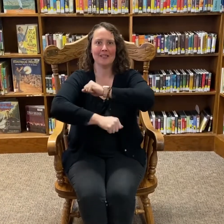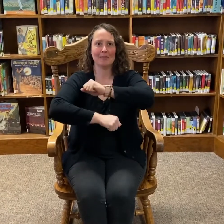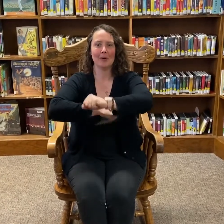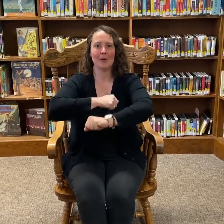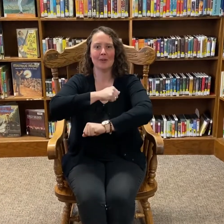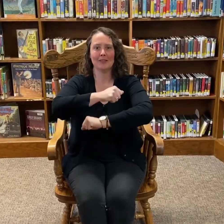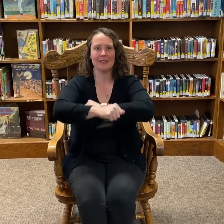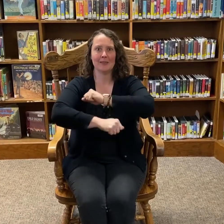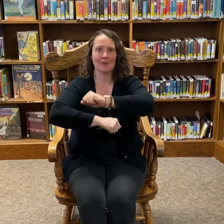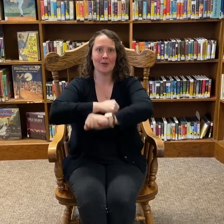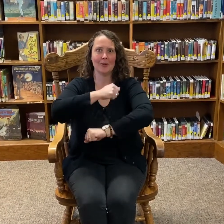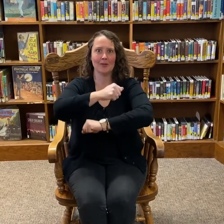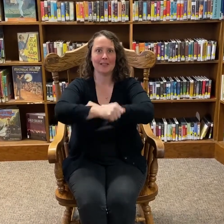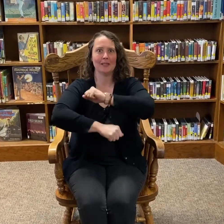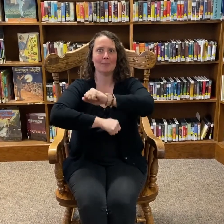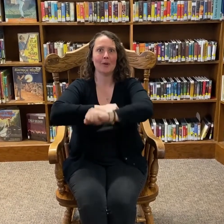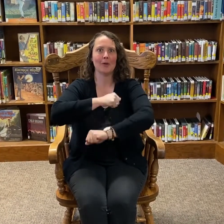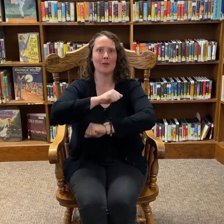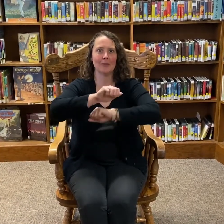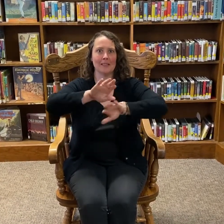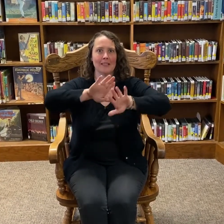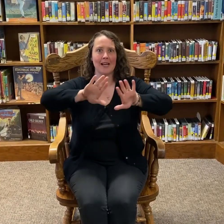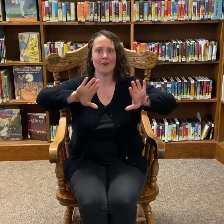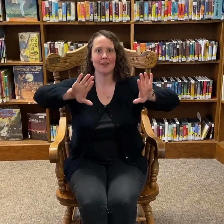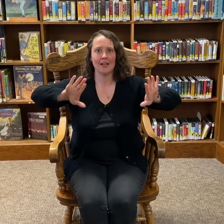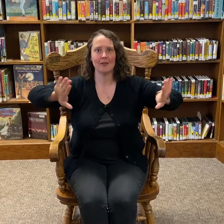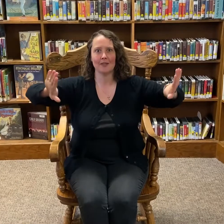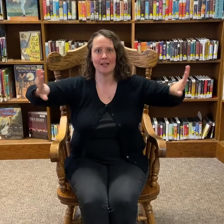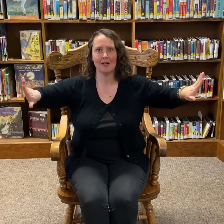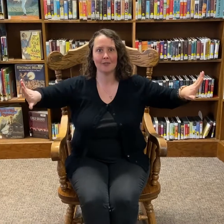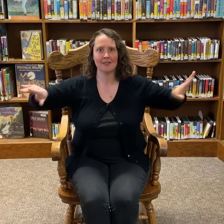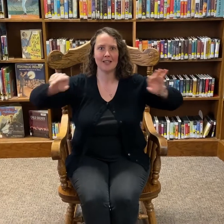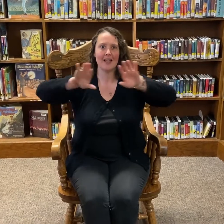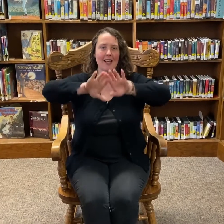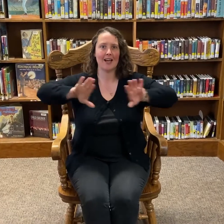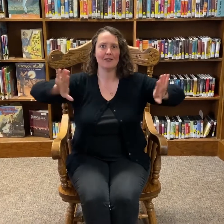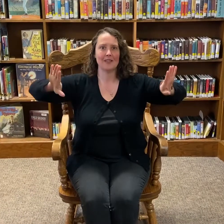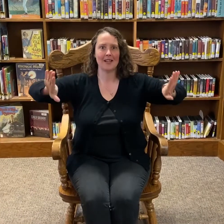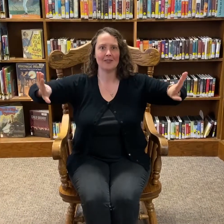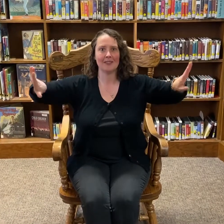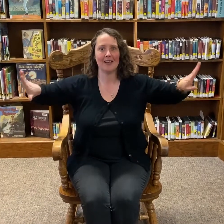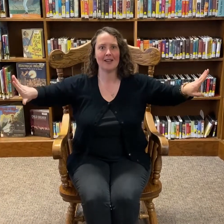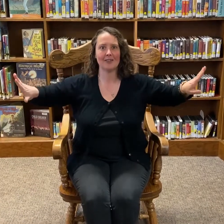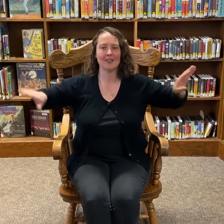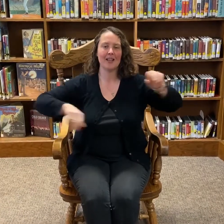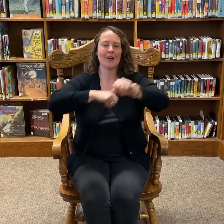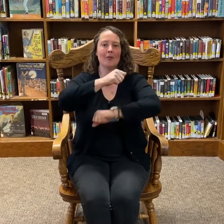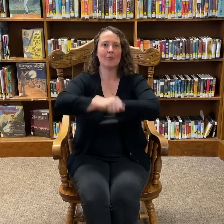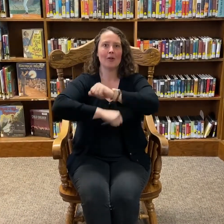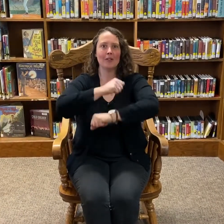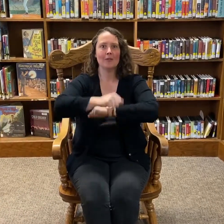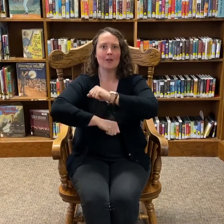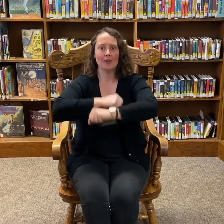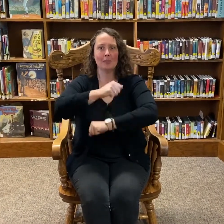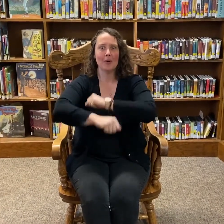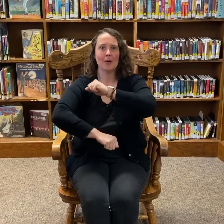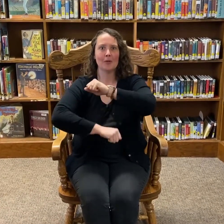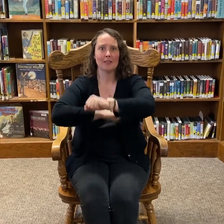poly, roly poly, out out out, out out, out out. Roly roly poly,